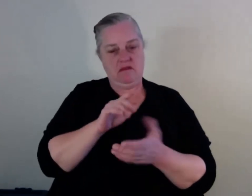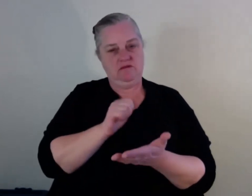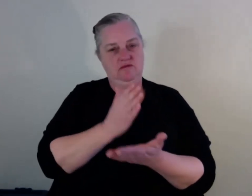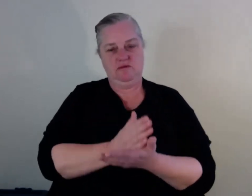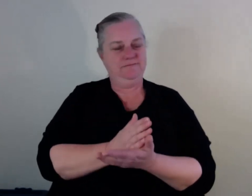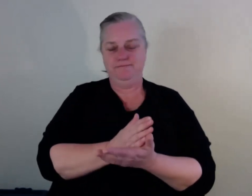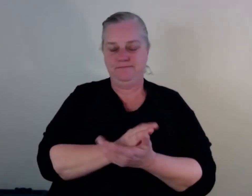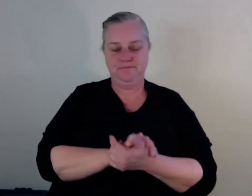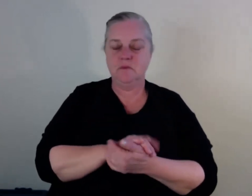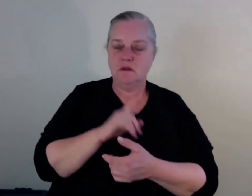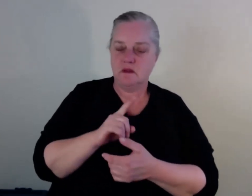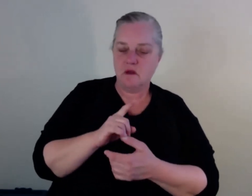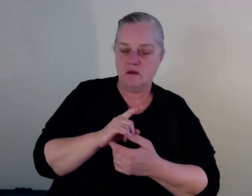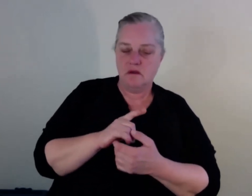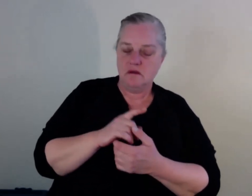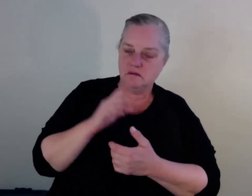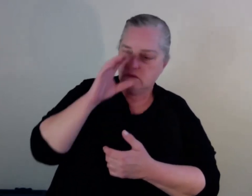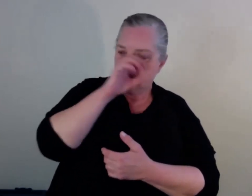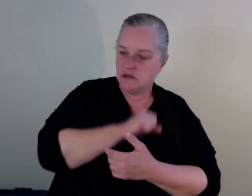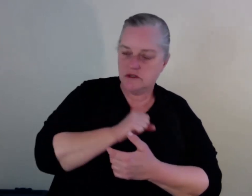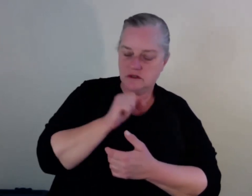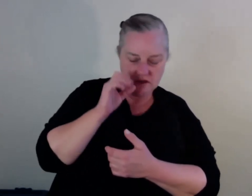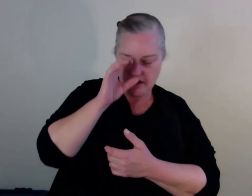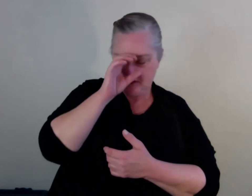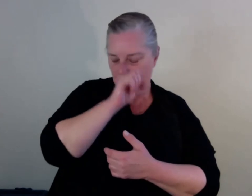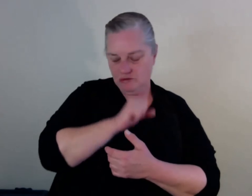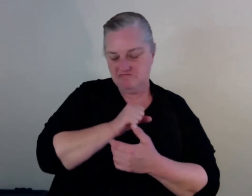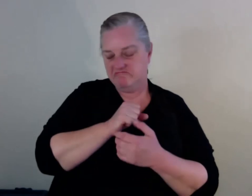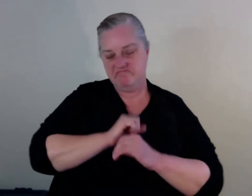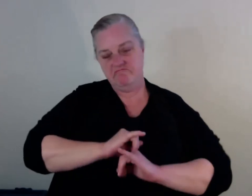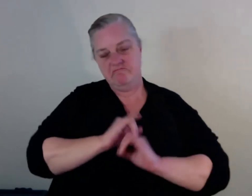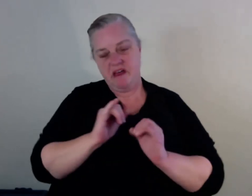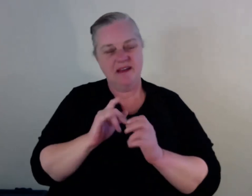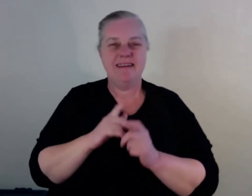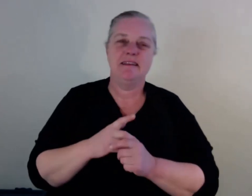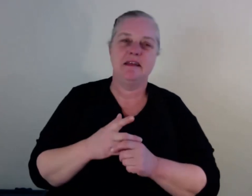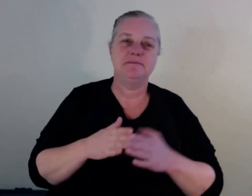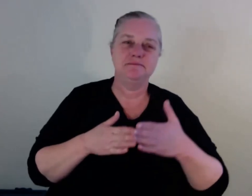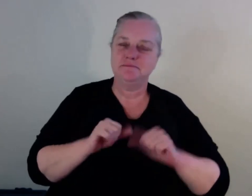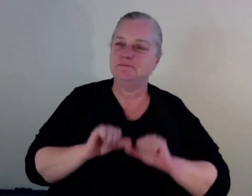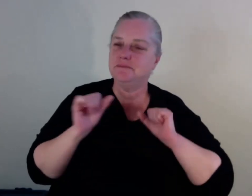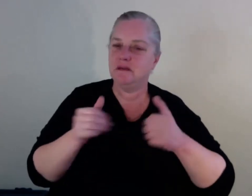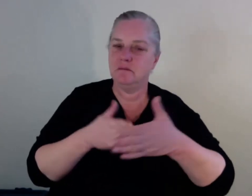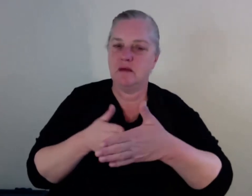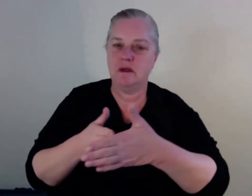all I've got to say. I could talk for hours on stigma, but, you know, it's the umbrella that covers a lot of